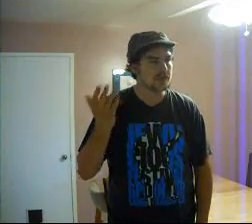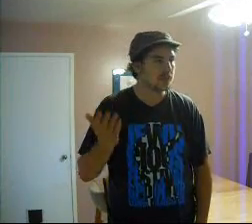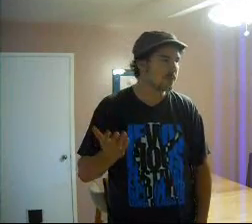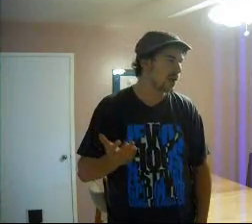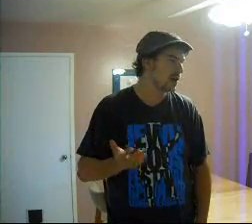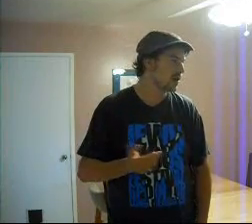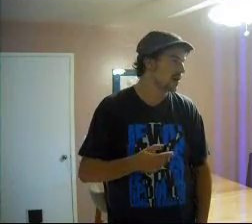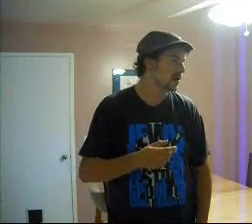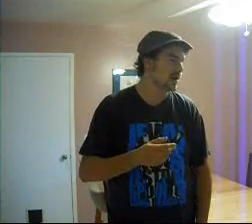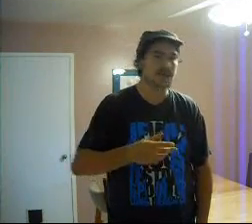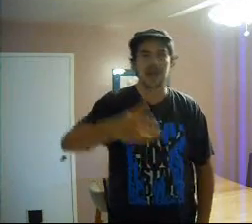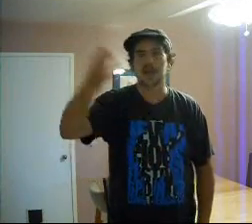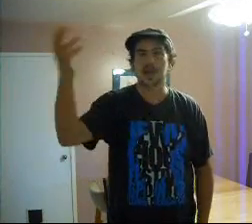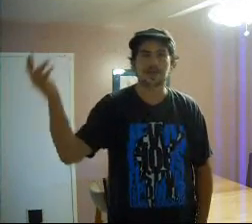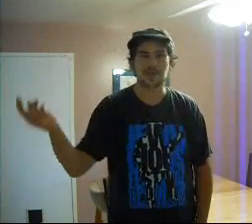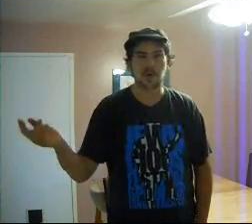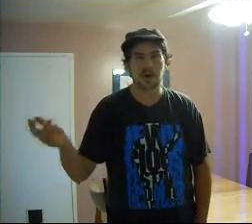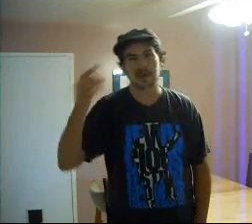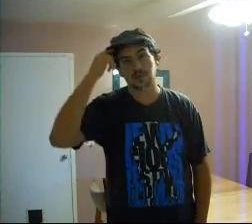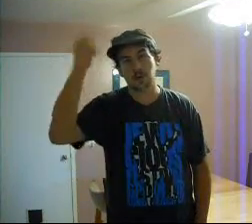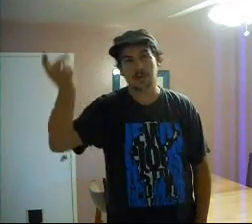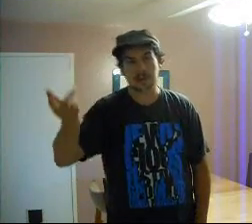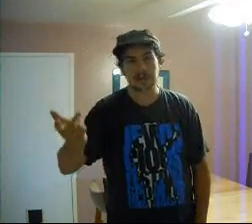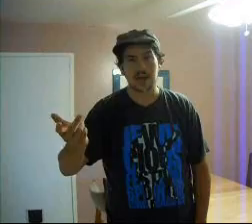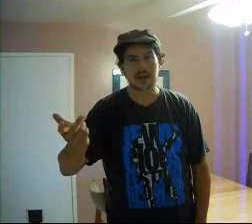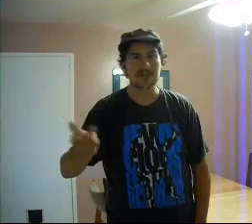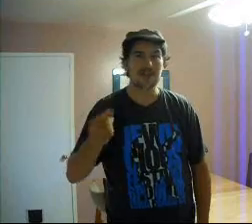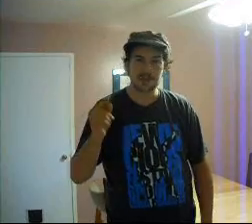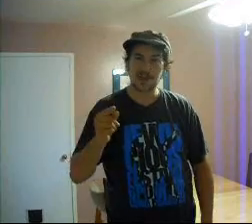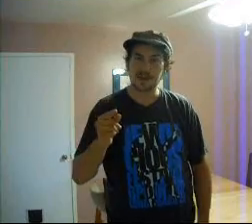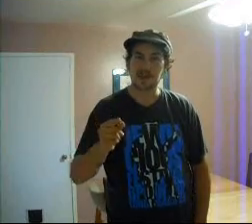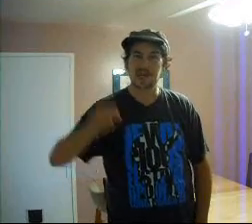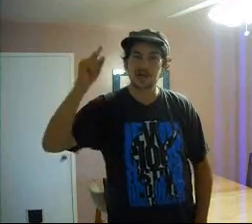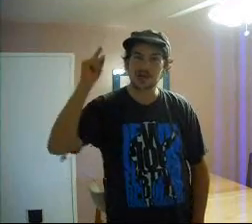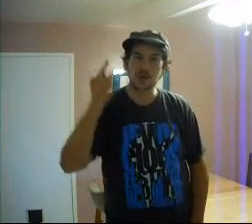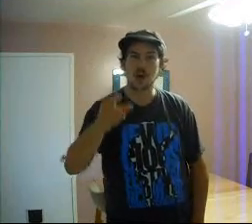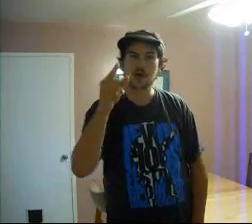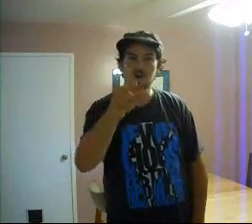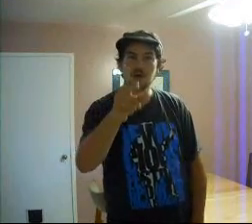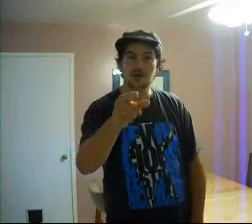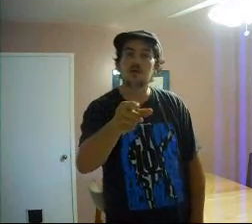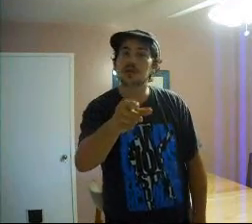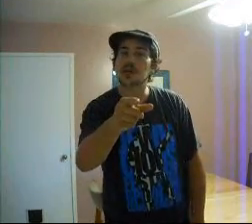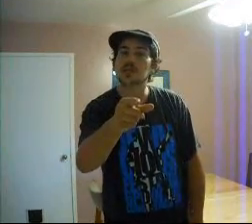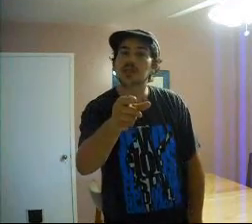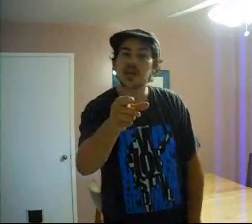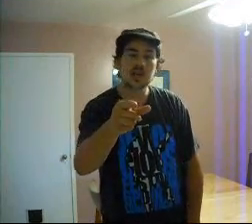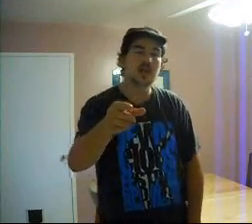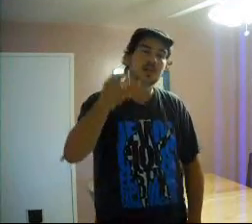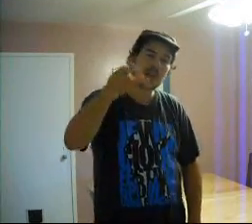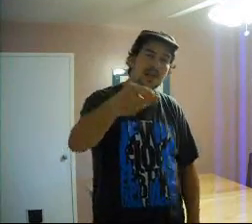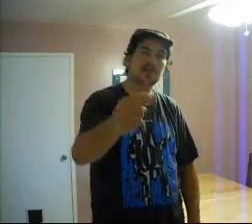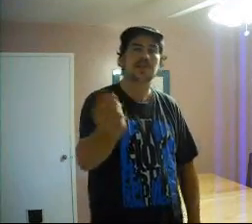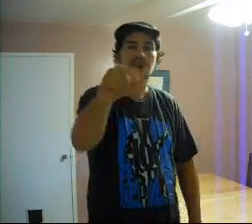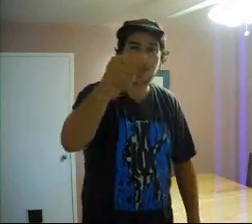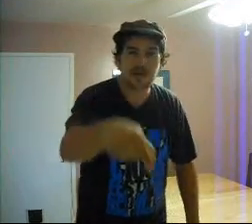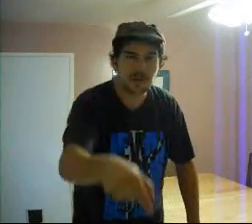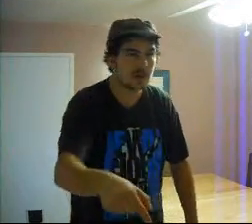Israel prayer and taking out the Torah. just wrote about this actually. mean, think about it. The longer your shul takes to take out the Torah.